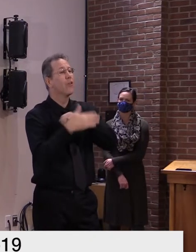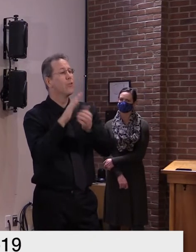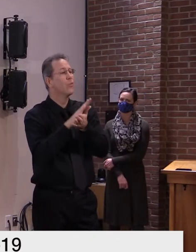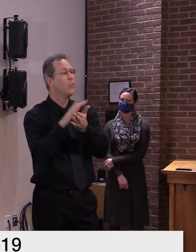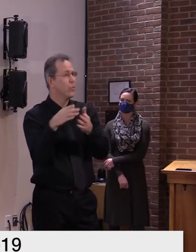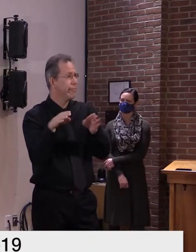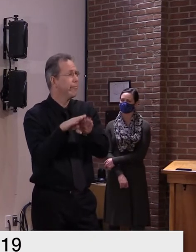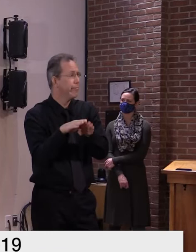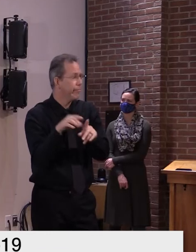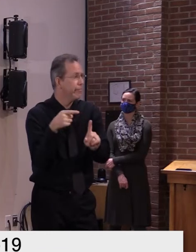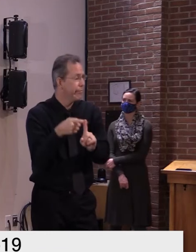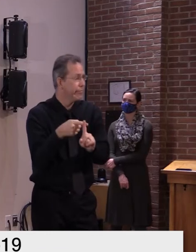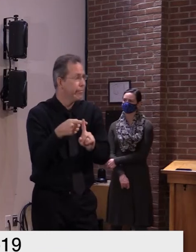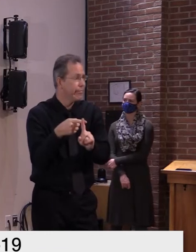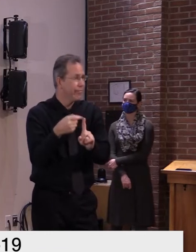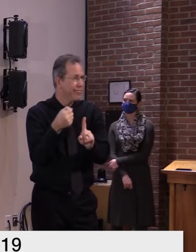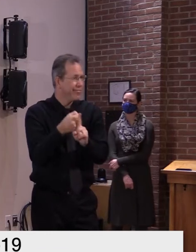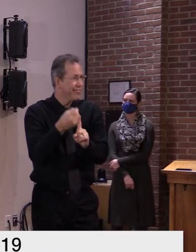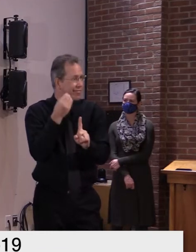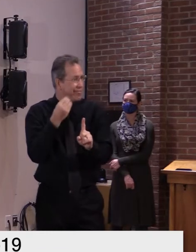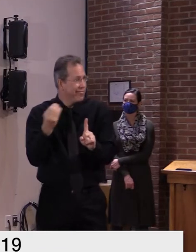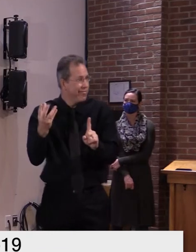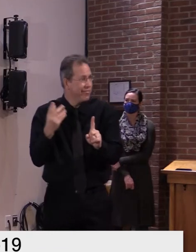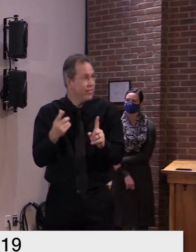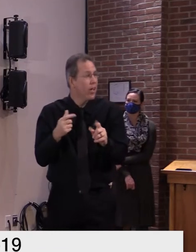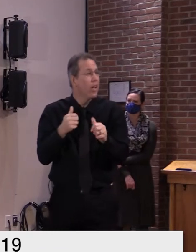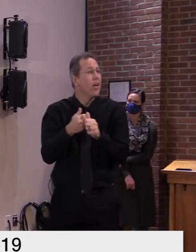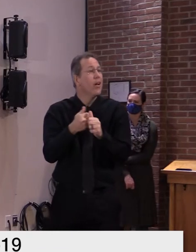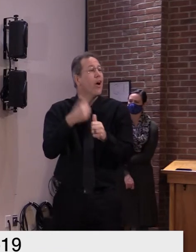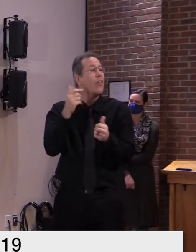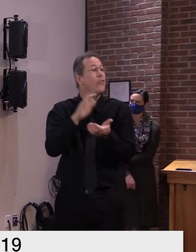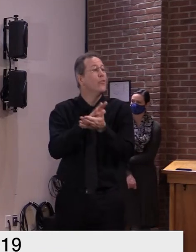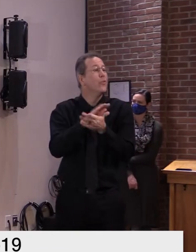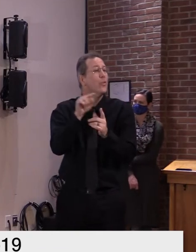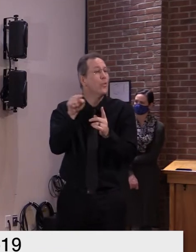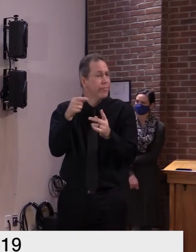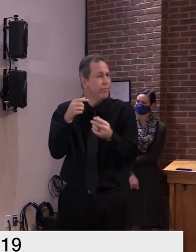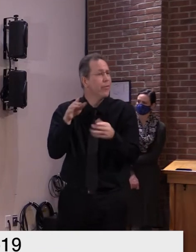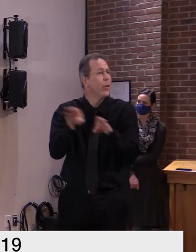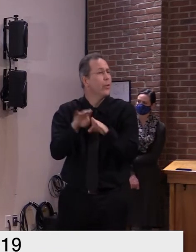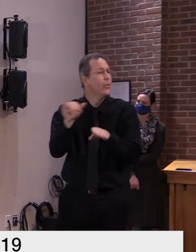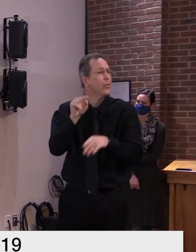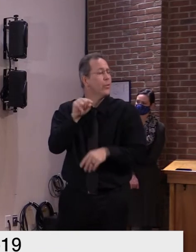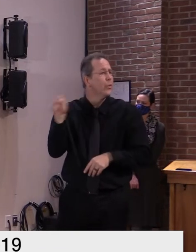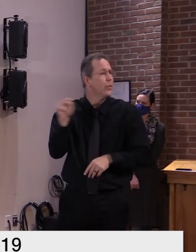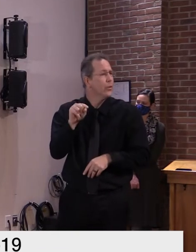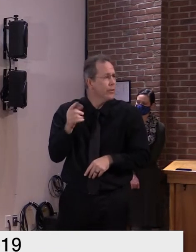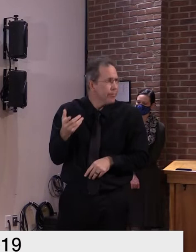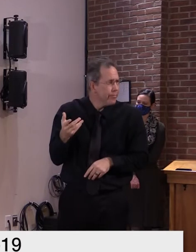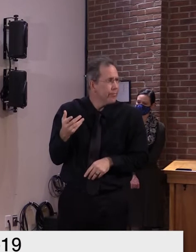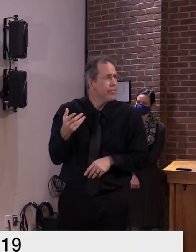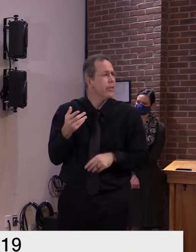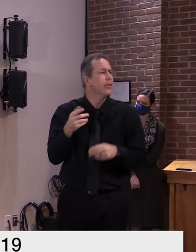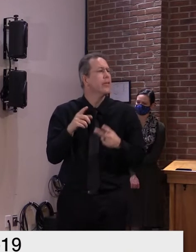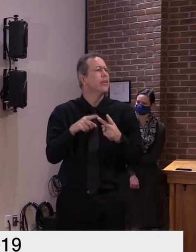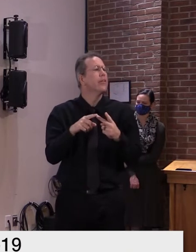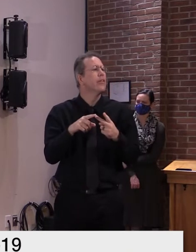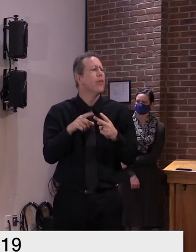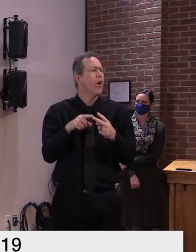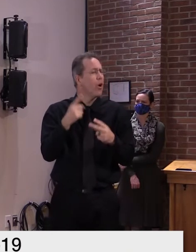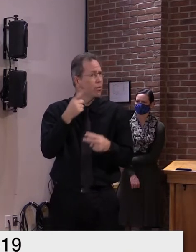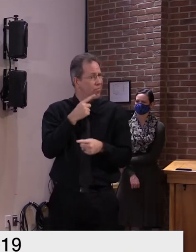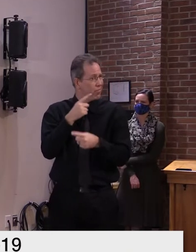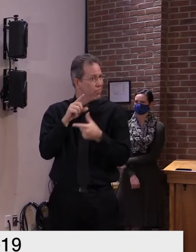any other school closures and uh is your administration still maintaining that there's no spread among primary school